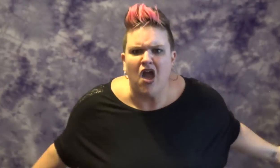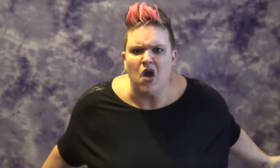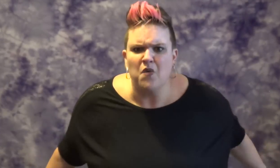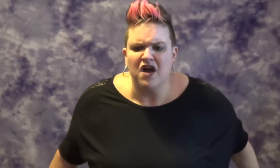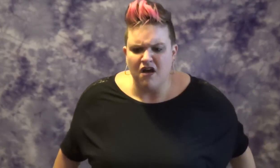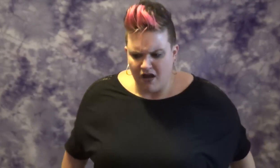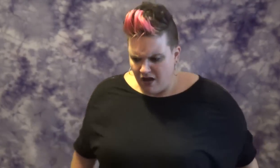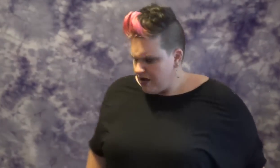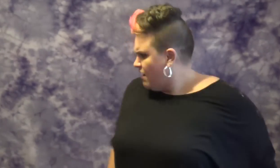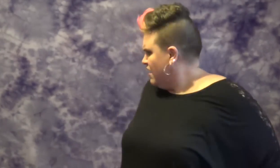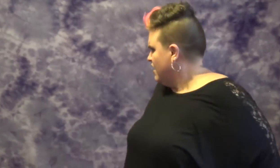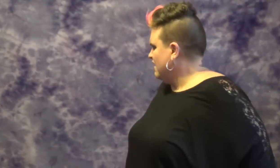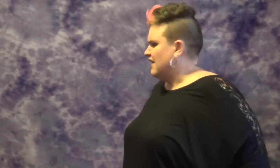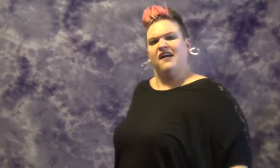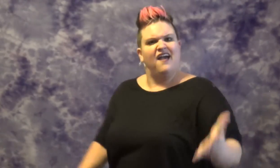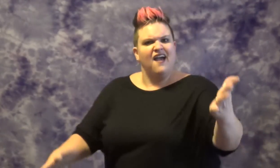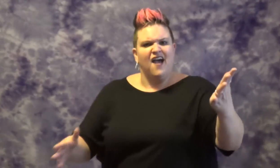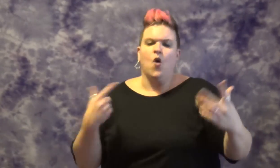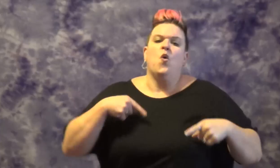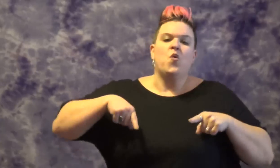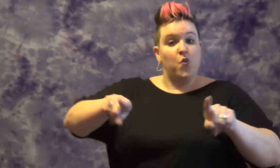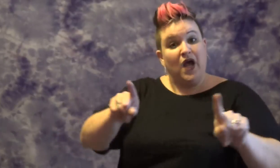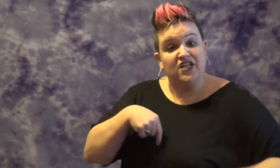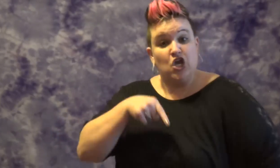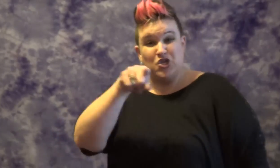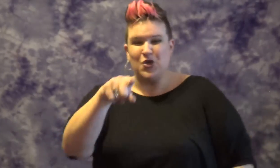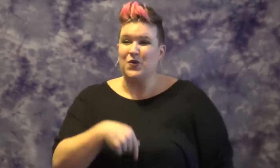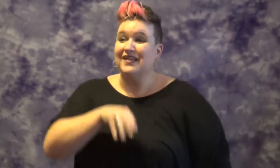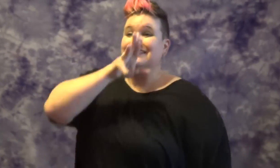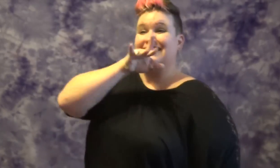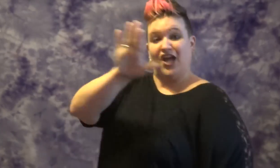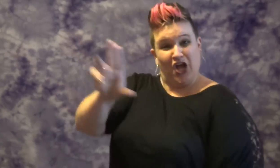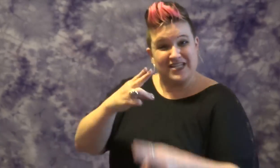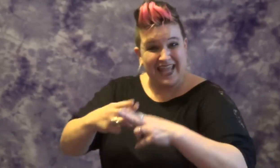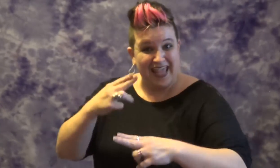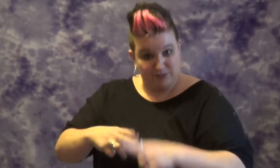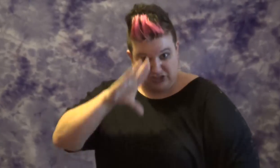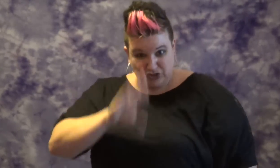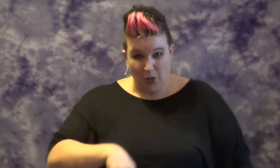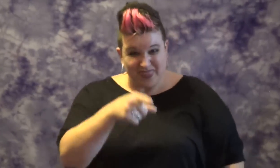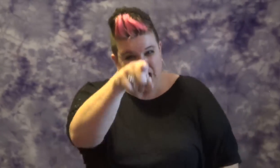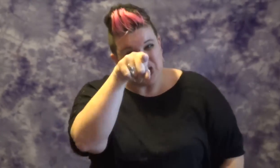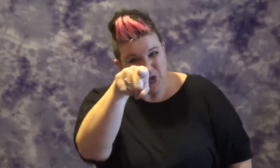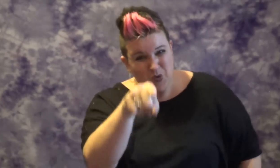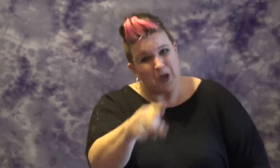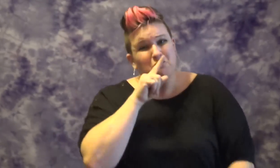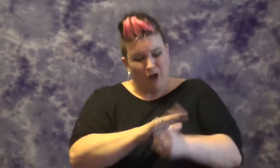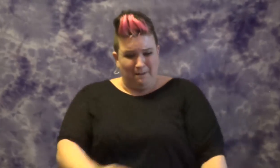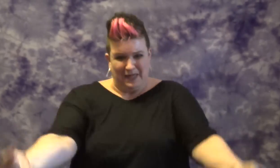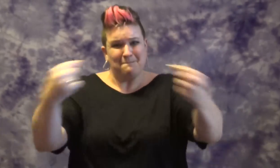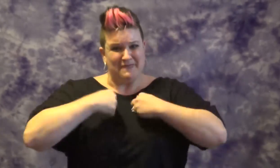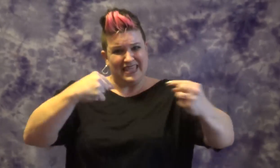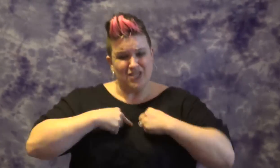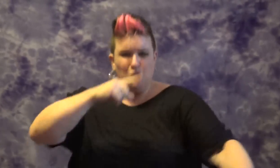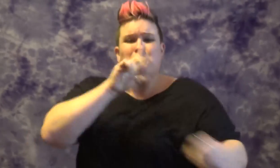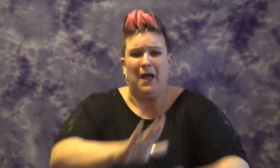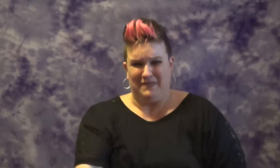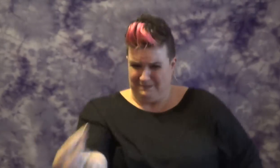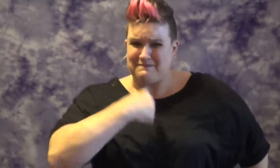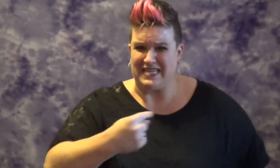And every time you speak her name, does she know how you told me it? I'll pray till you die, till you die, but you're